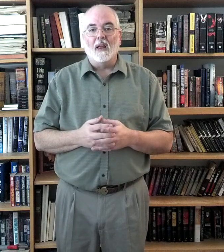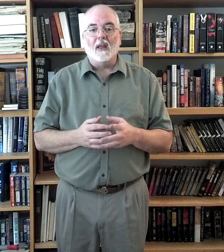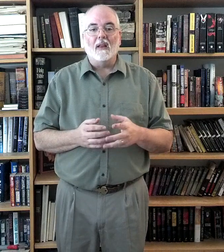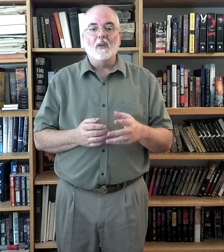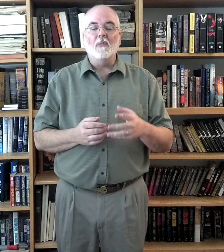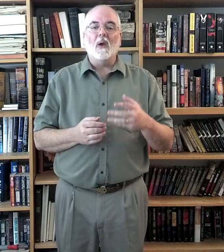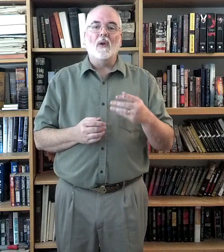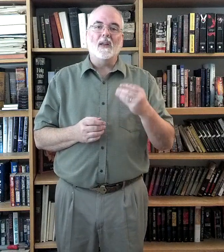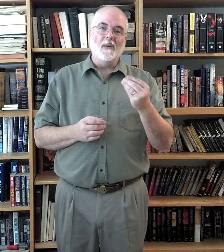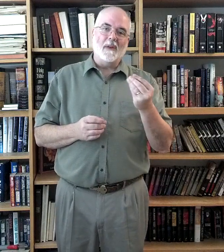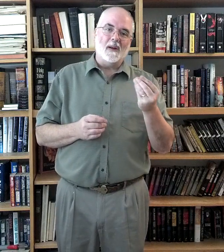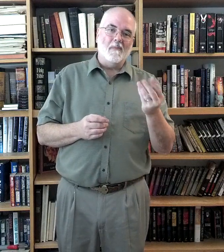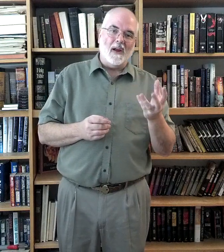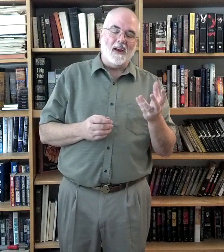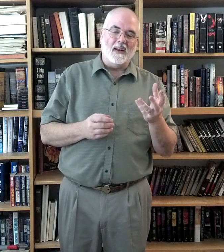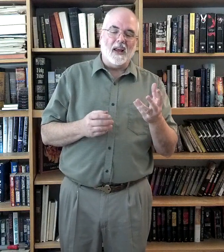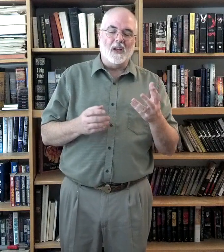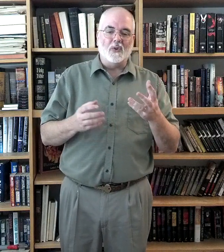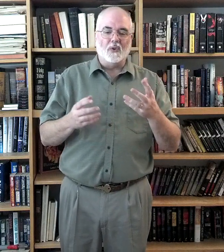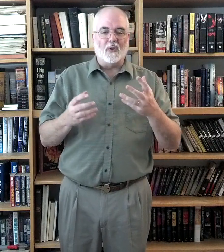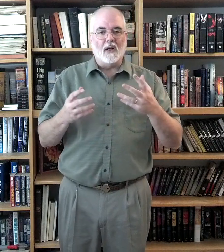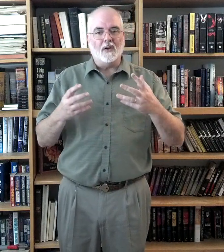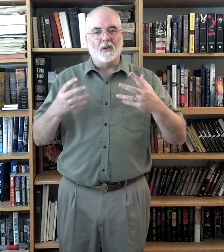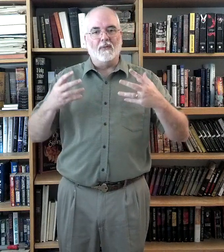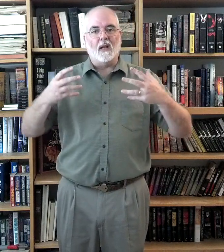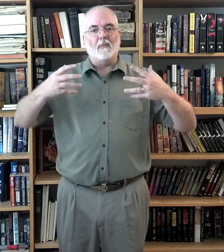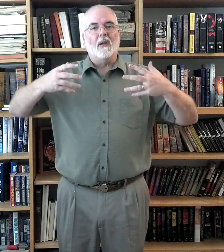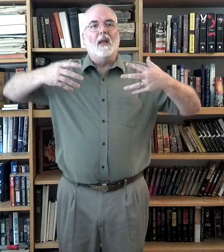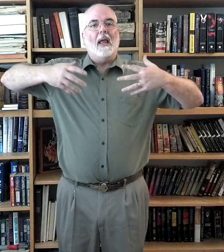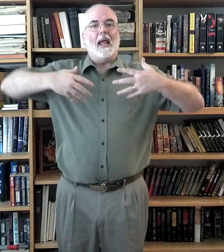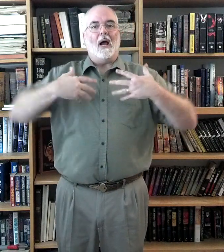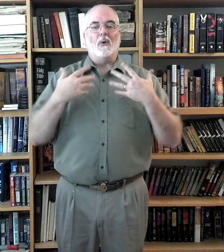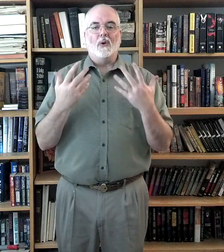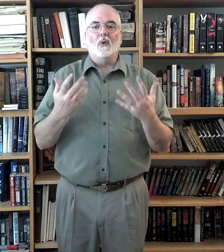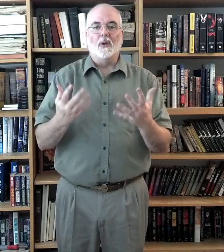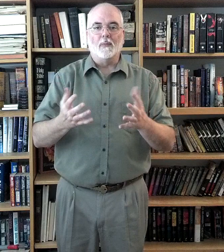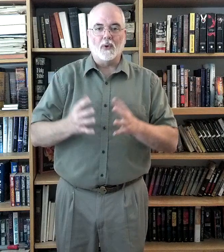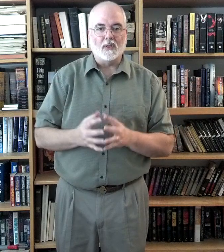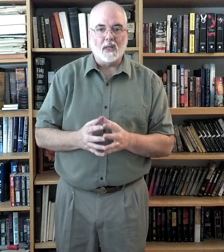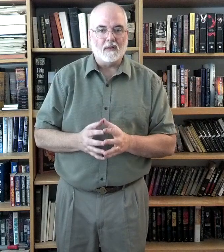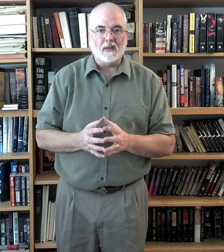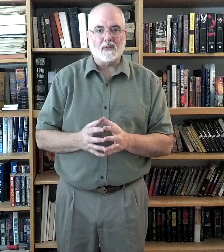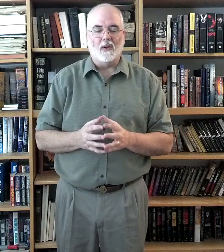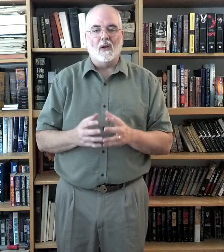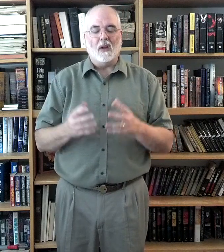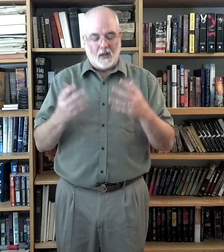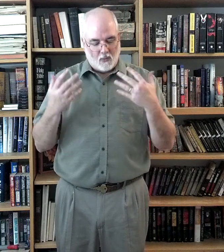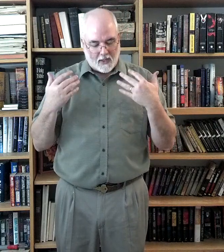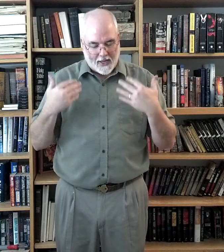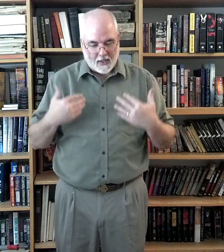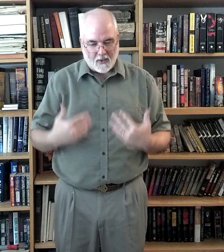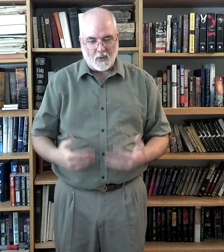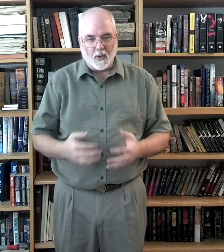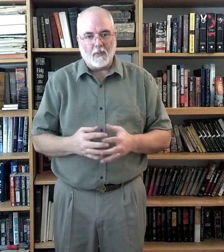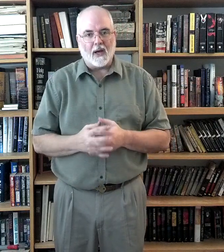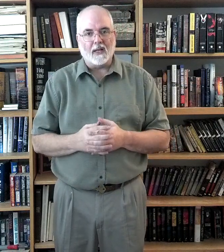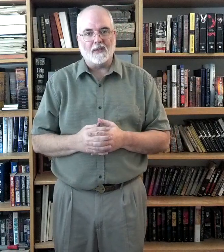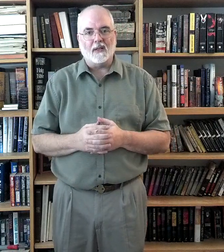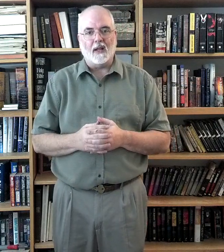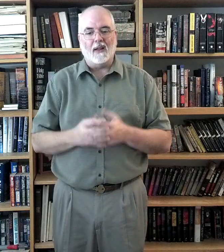You might want to keep that in mind as you're trying to develop how you're going to present this song and what attitude your body is going take